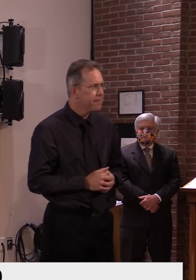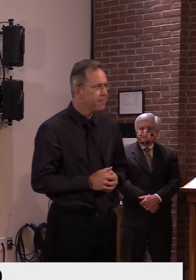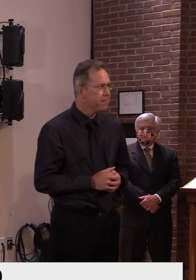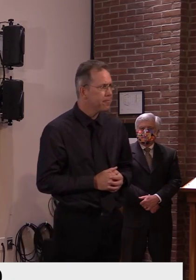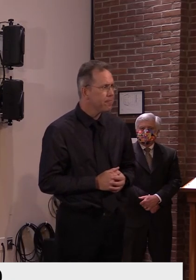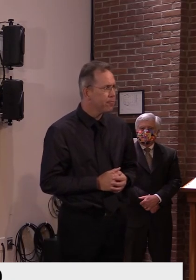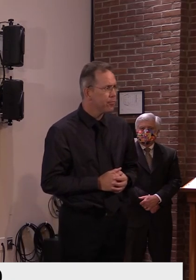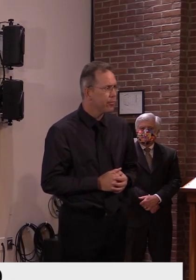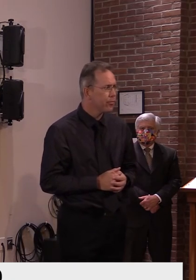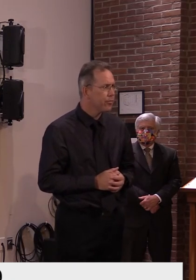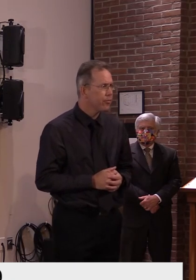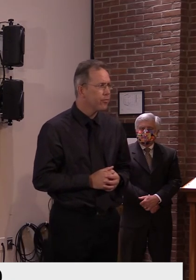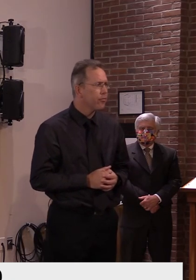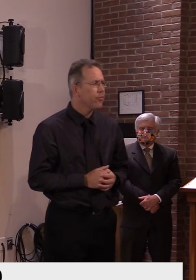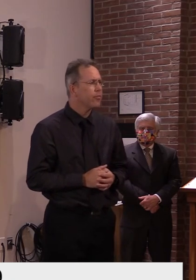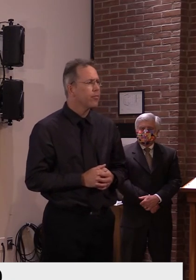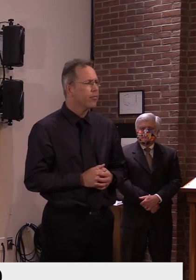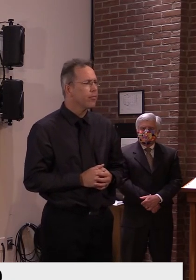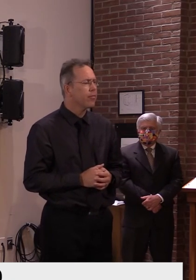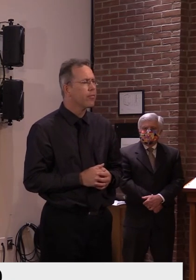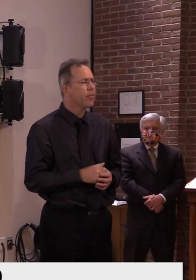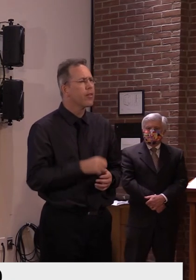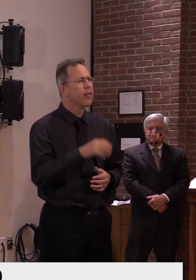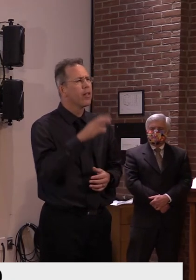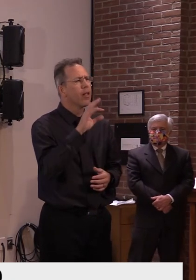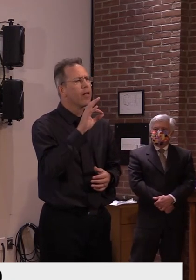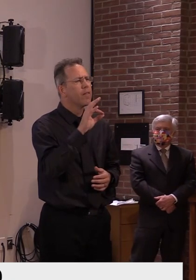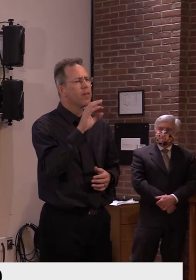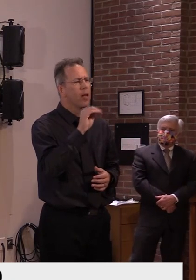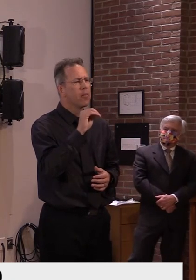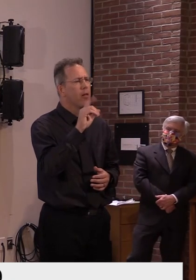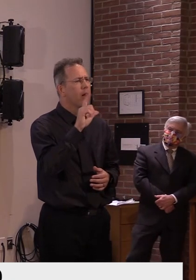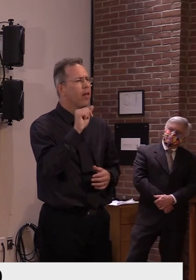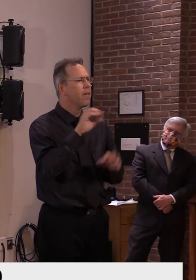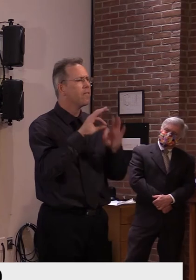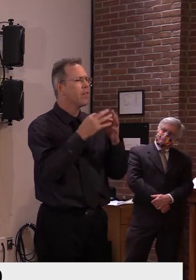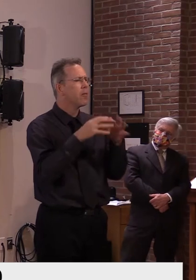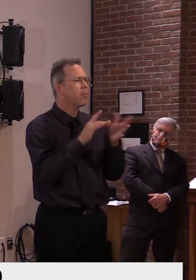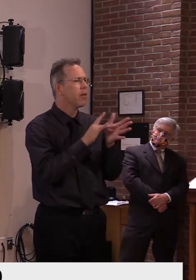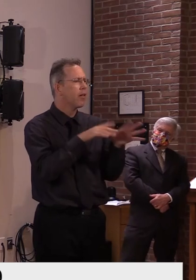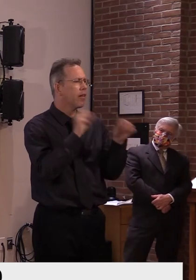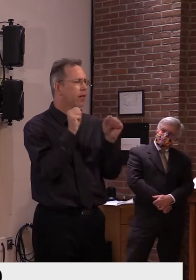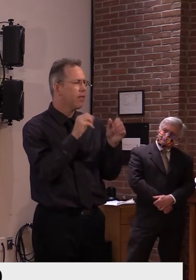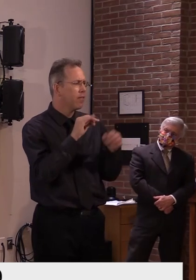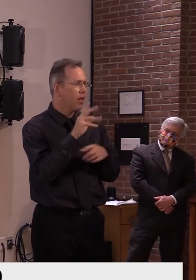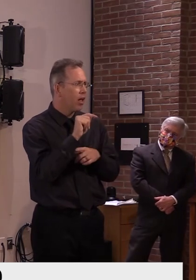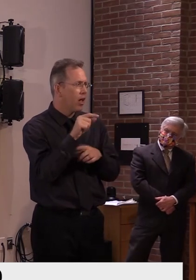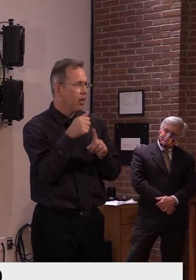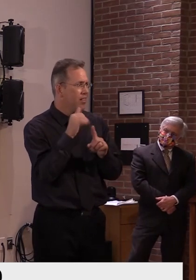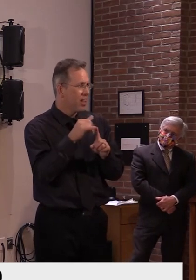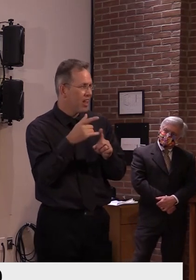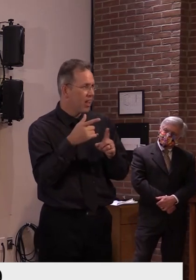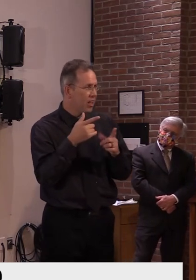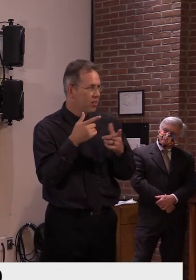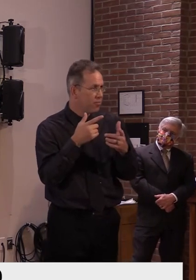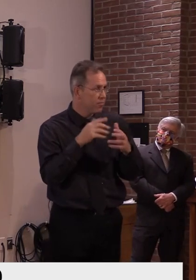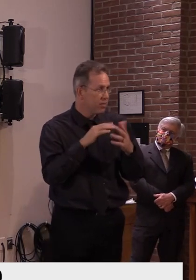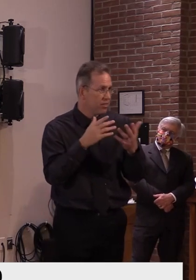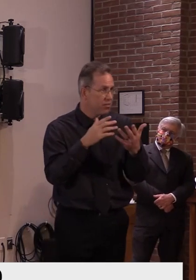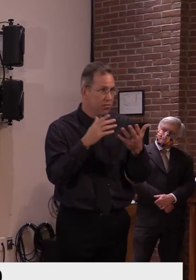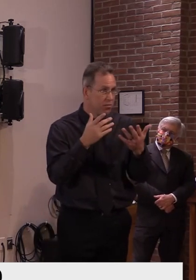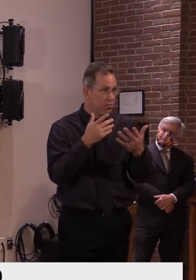Vermont until the pandemic is passed by? I think it would be, um,